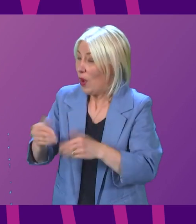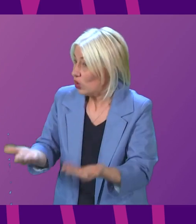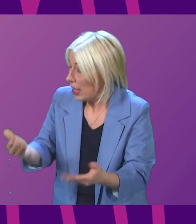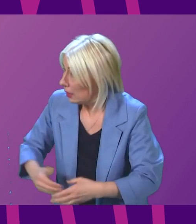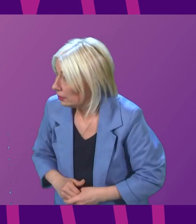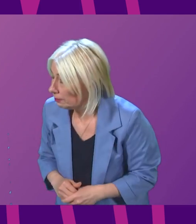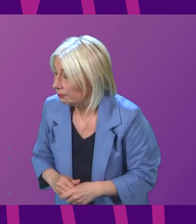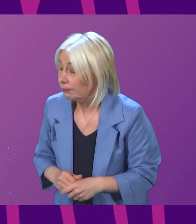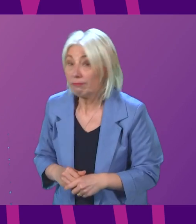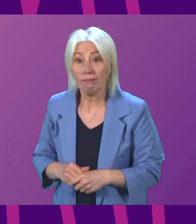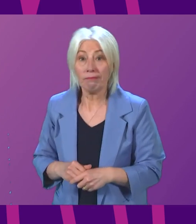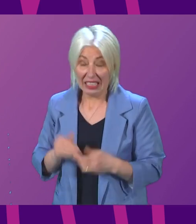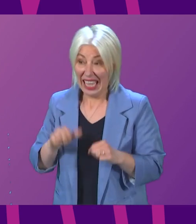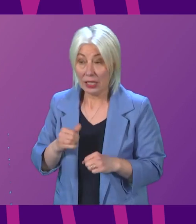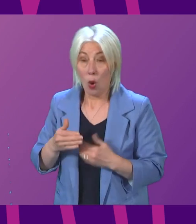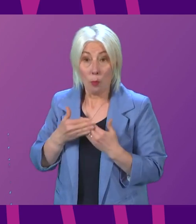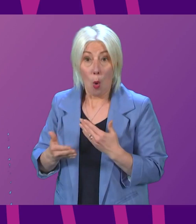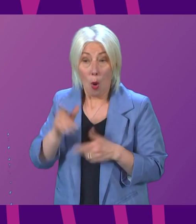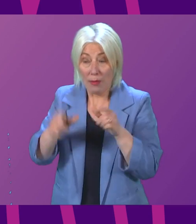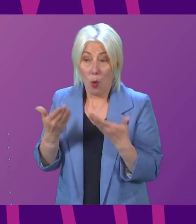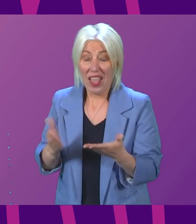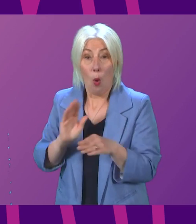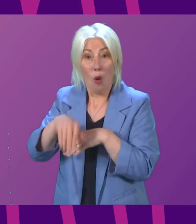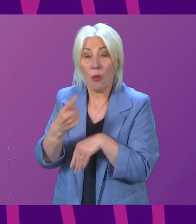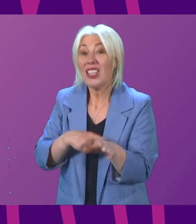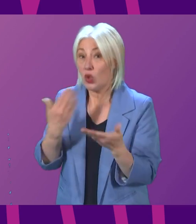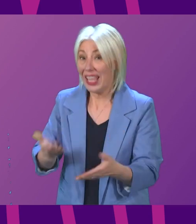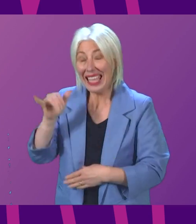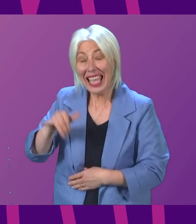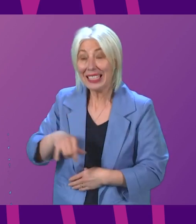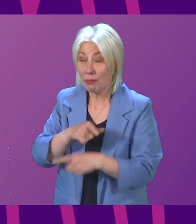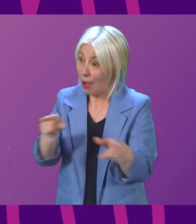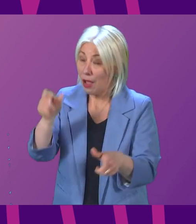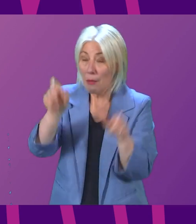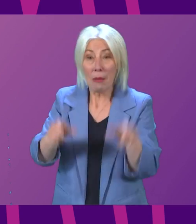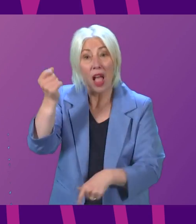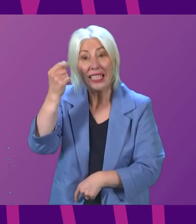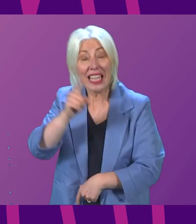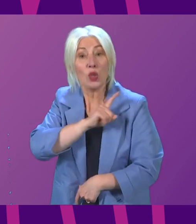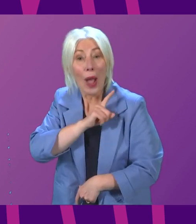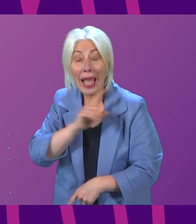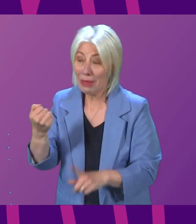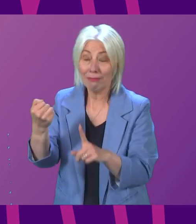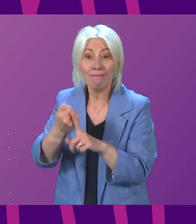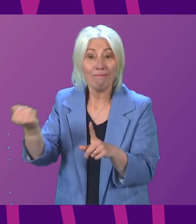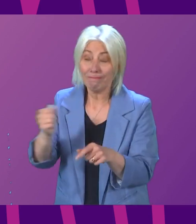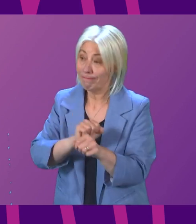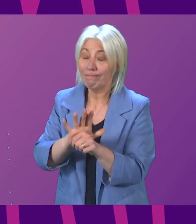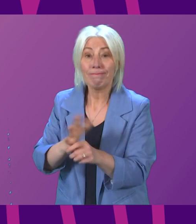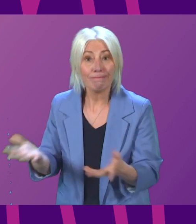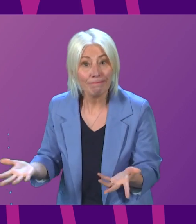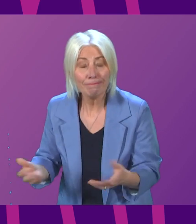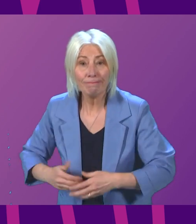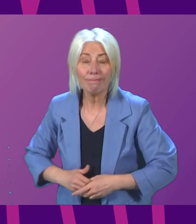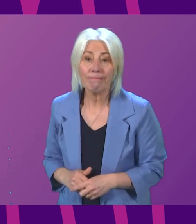There are more people waiting over a year today. And I think most people understand that that is because of the impact of the pandemic.